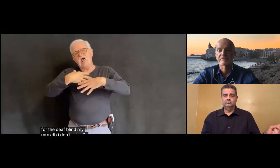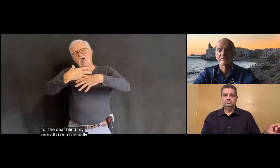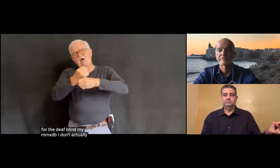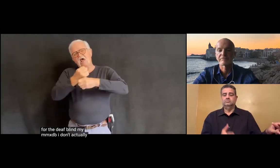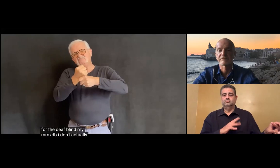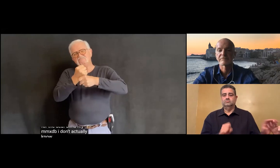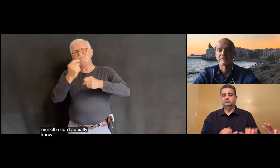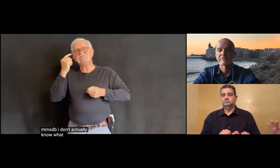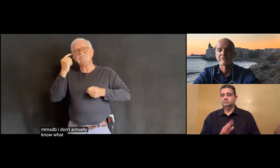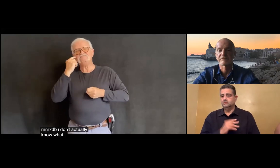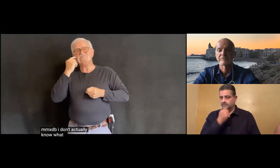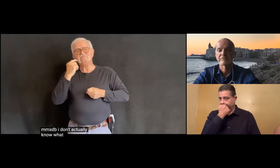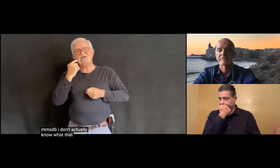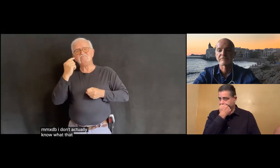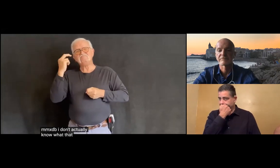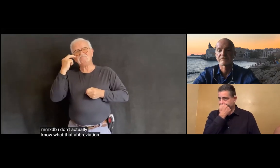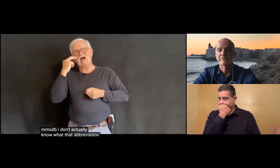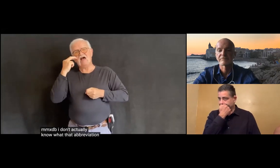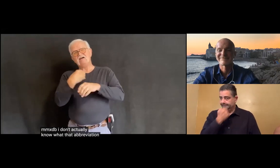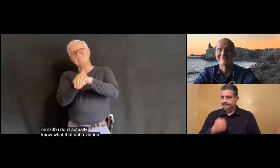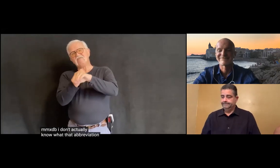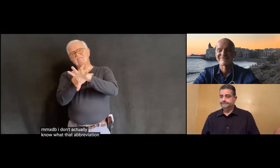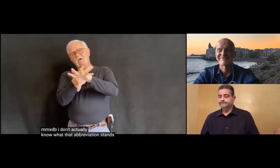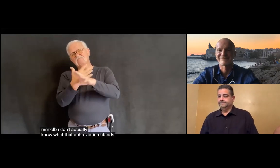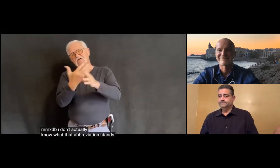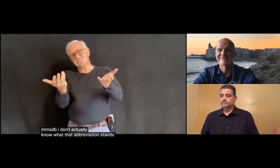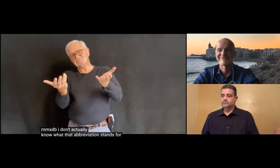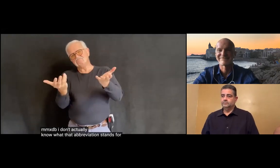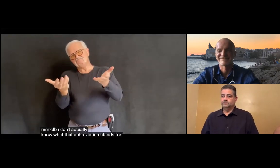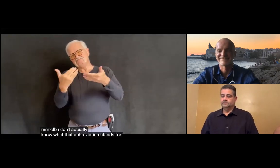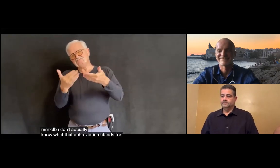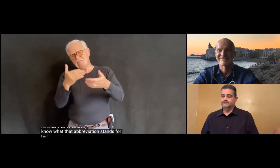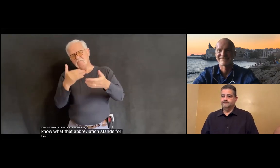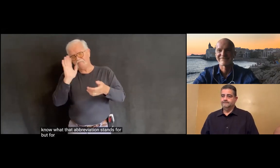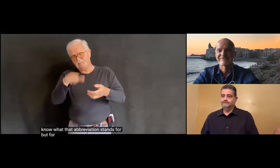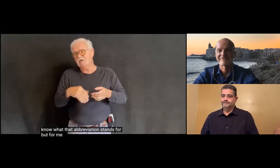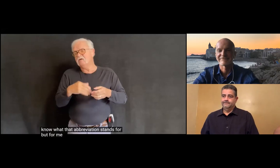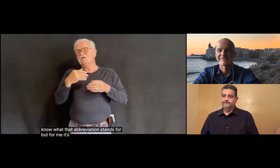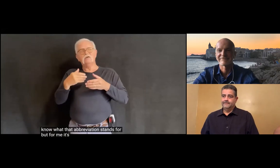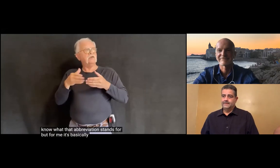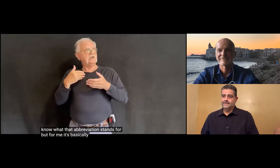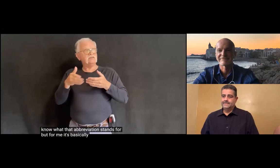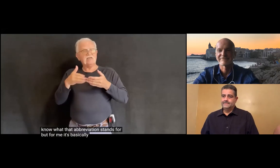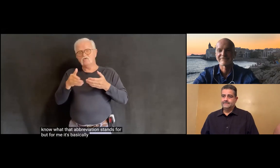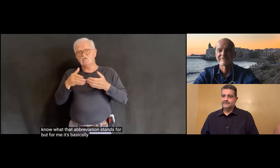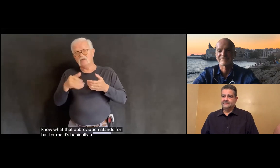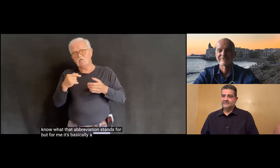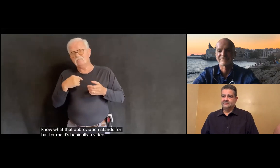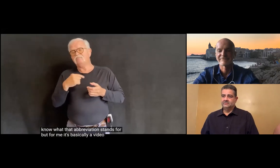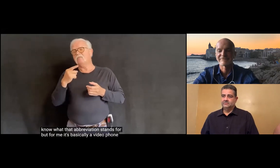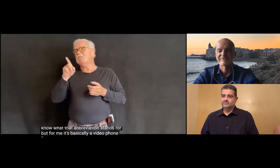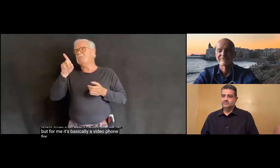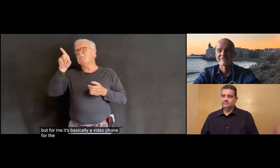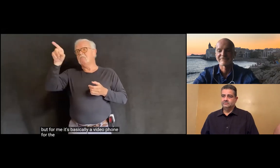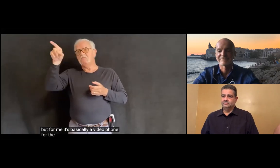I don't actually know what that abbreviation stands for, but for me, it's basically the